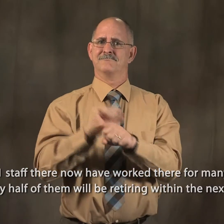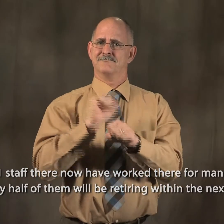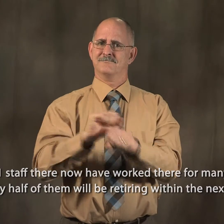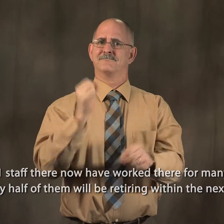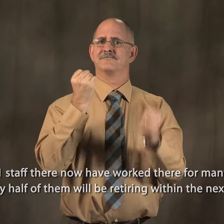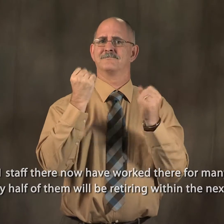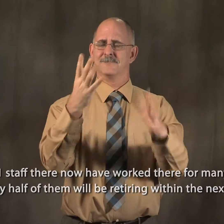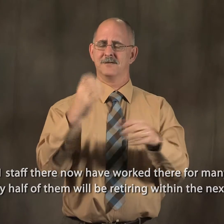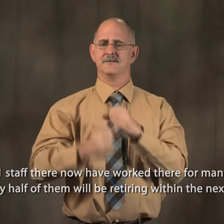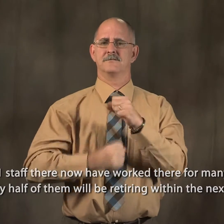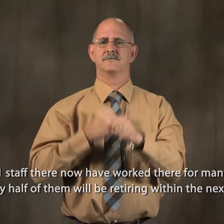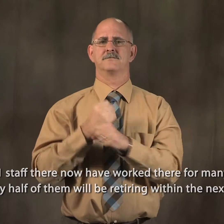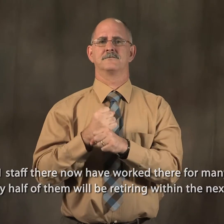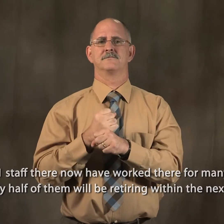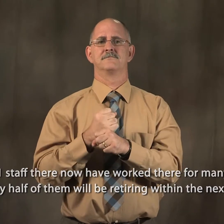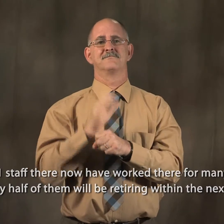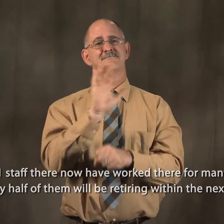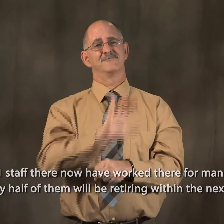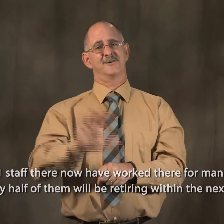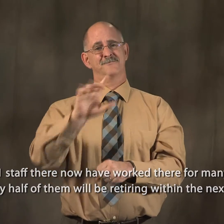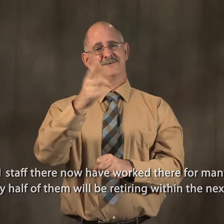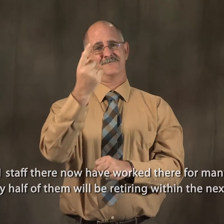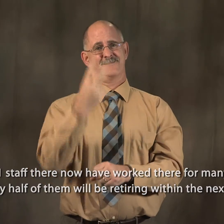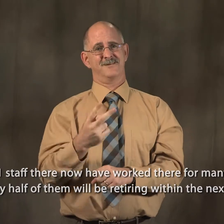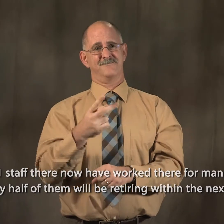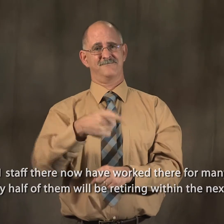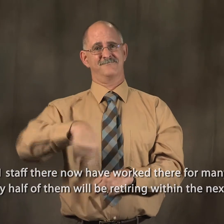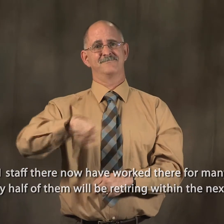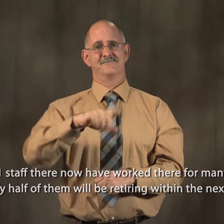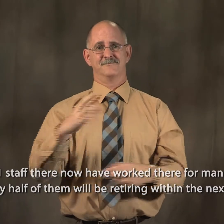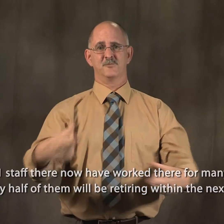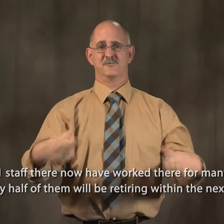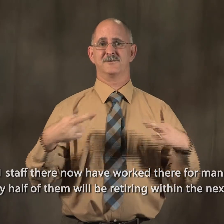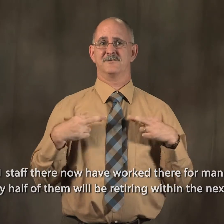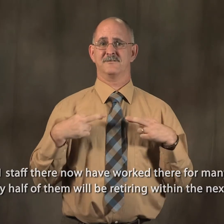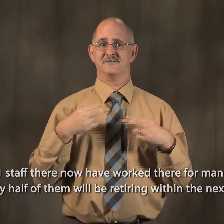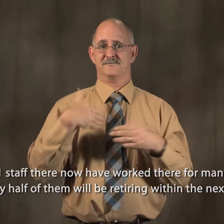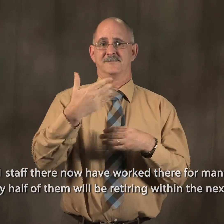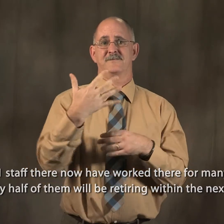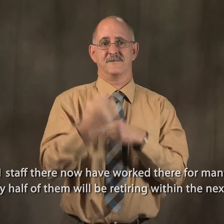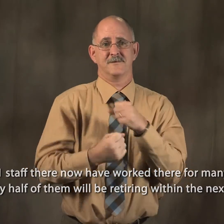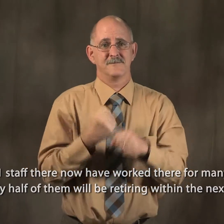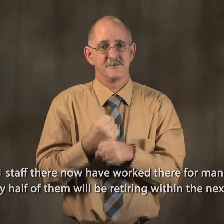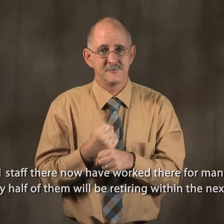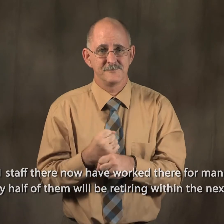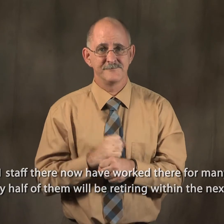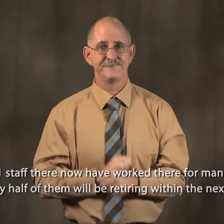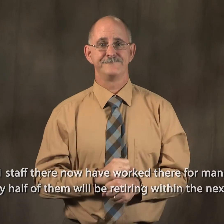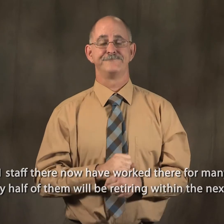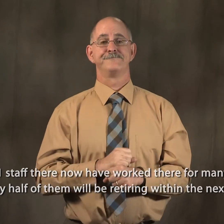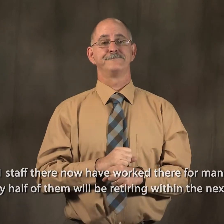now have worked there for many years. And approximately half of them will be retiring within the next five years.